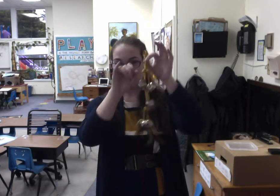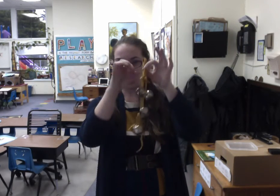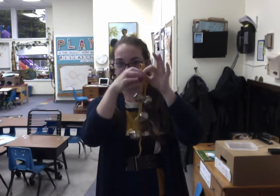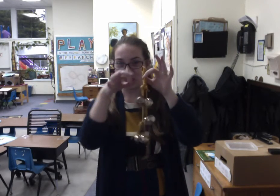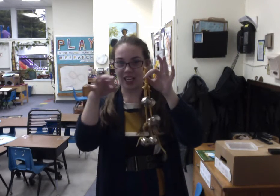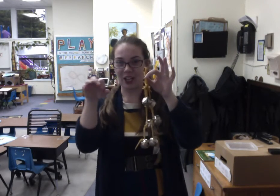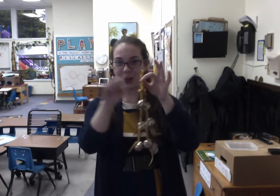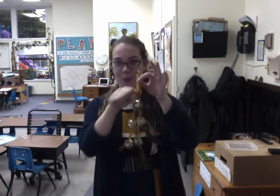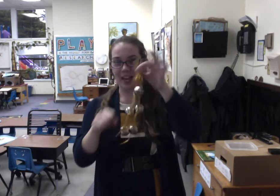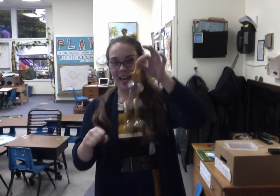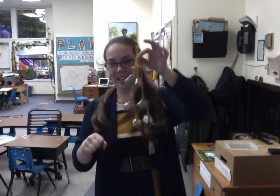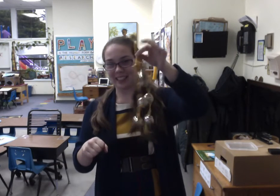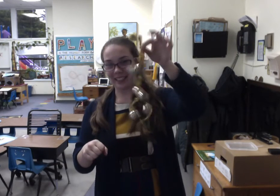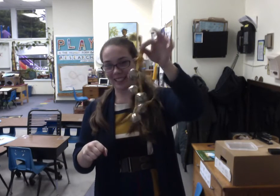Jingle Bells.